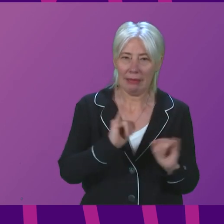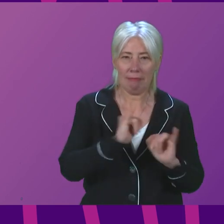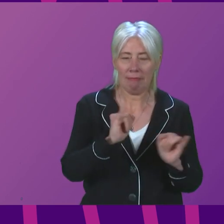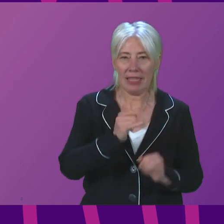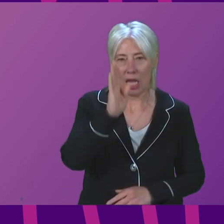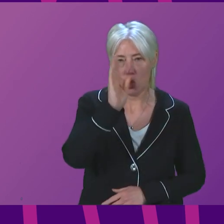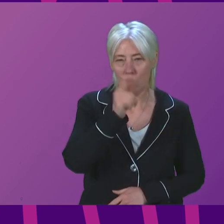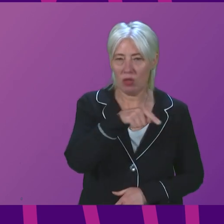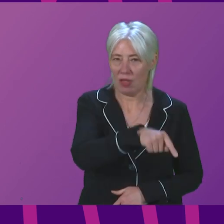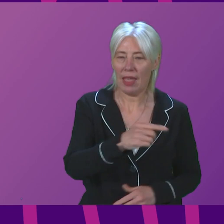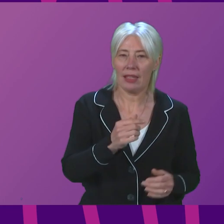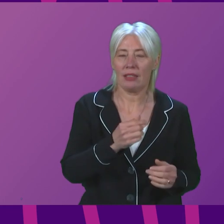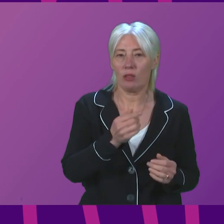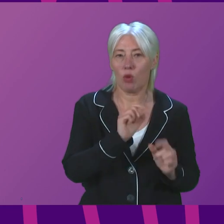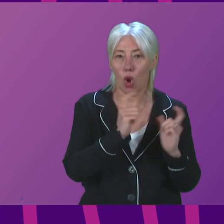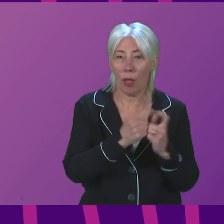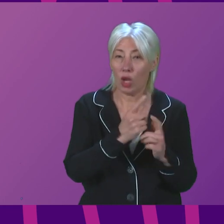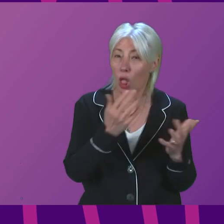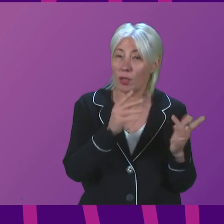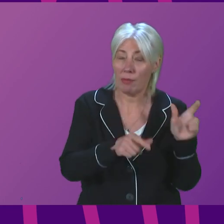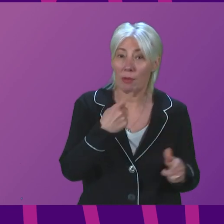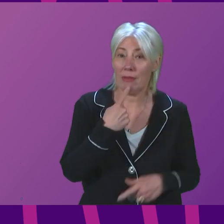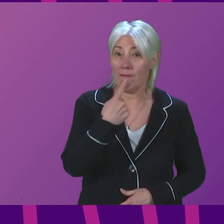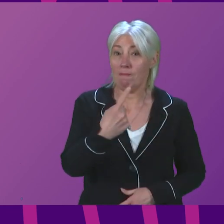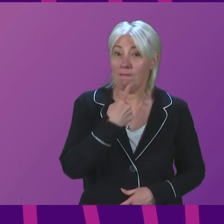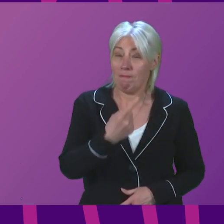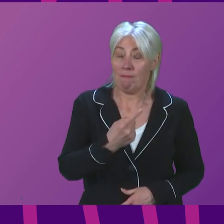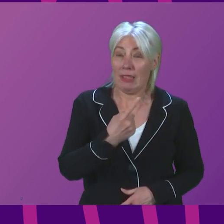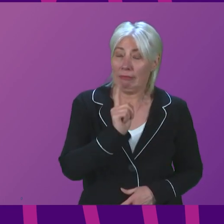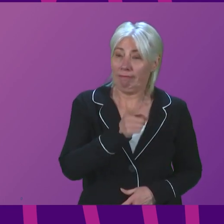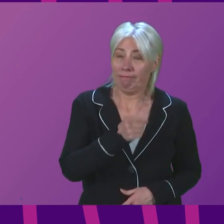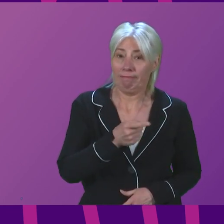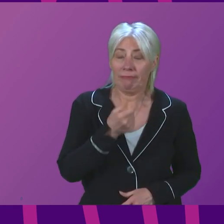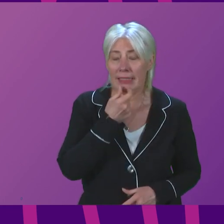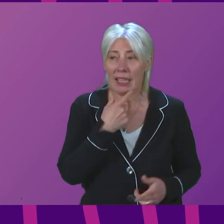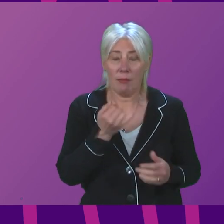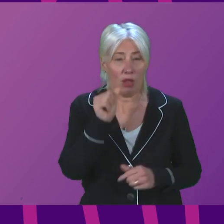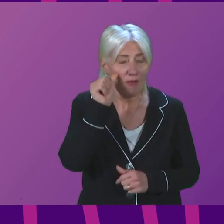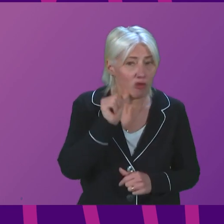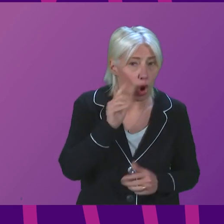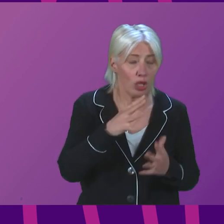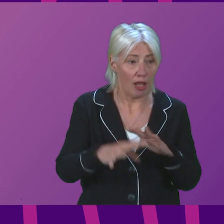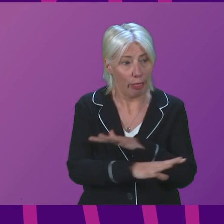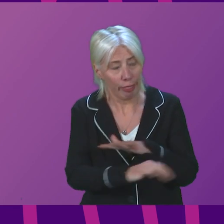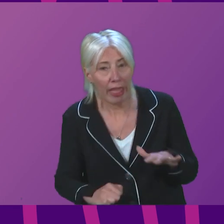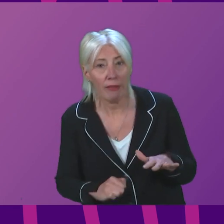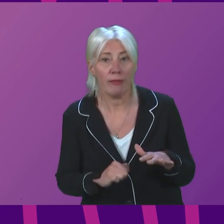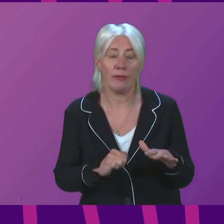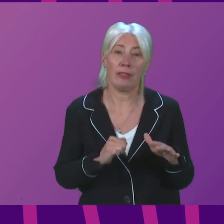at this college. Whistleblowers have made a number of allegations with reported claims of fraud, theft and general